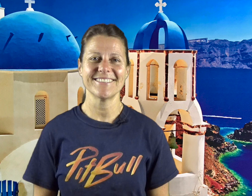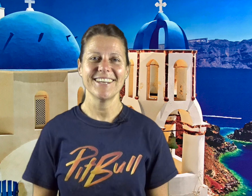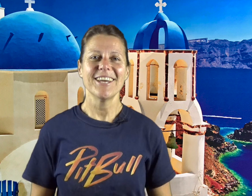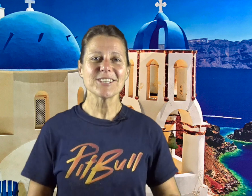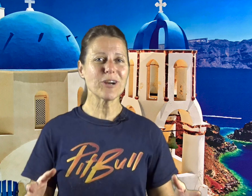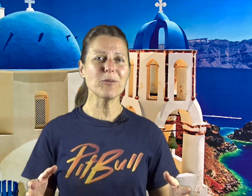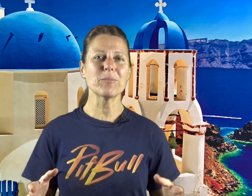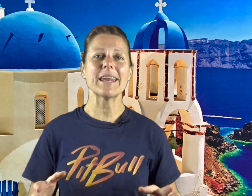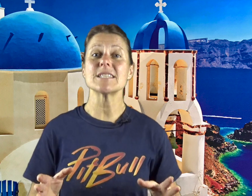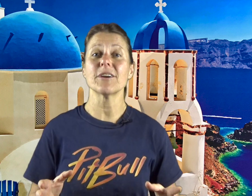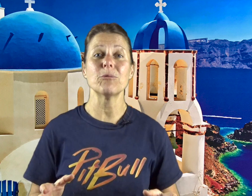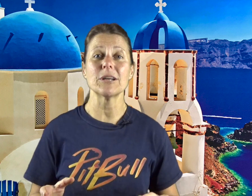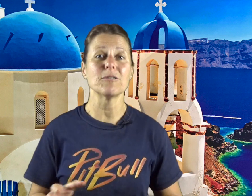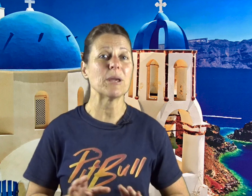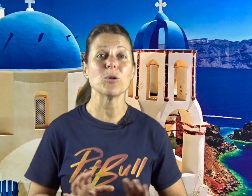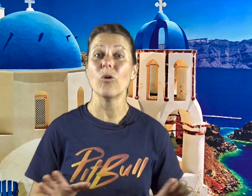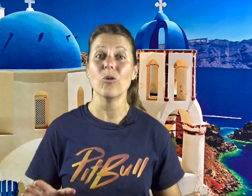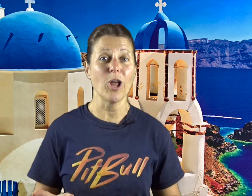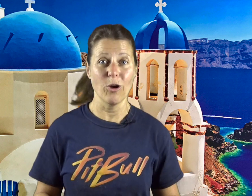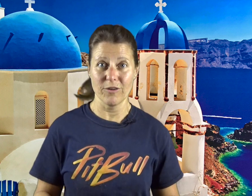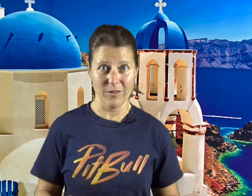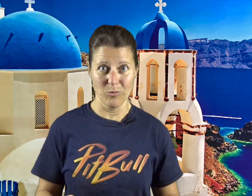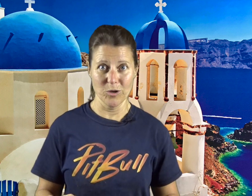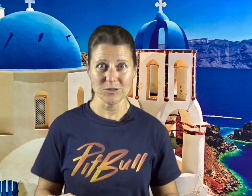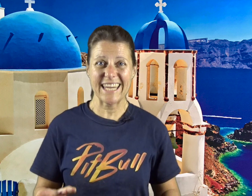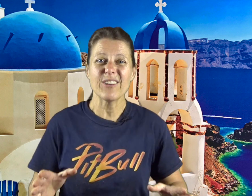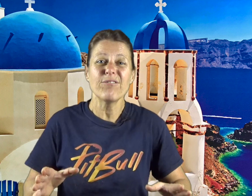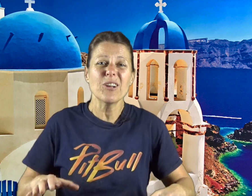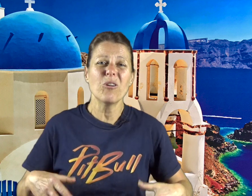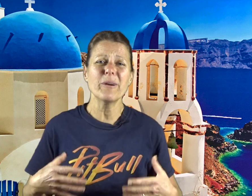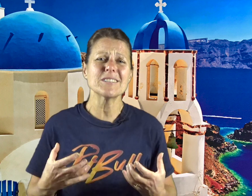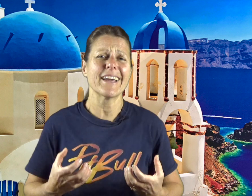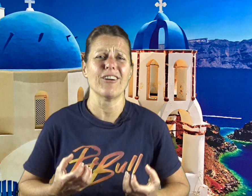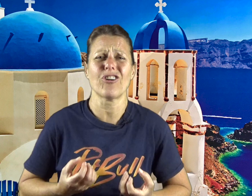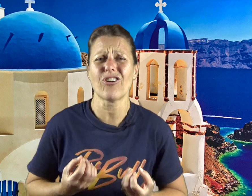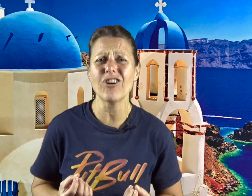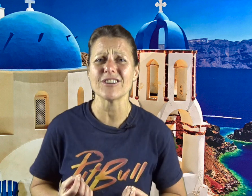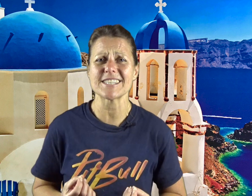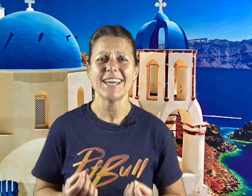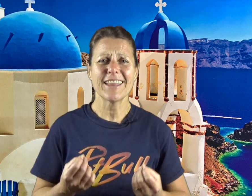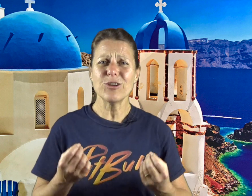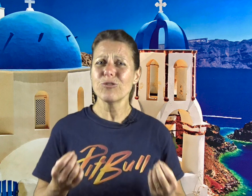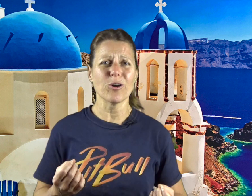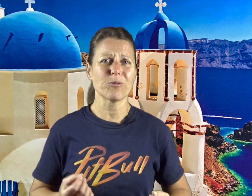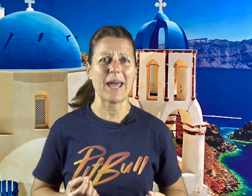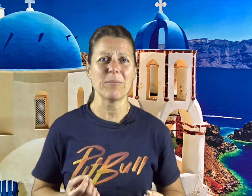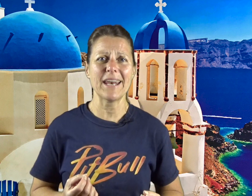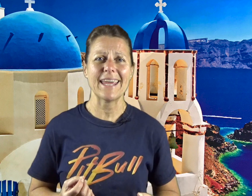The struggle with money is very real for people all over the world. It can feel almost like a curse that you've got around money.